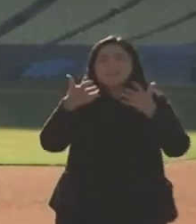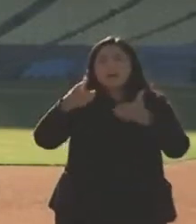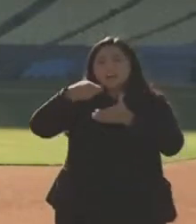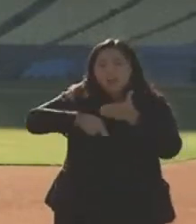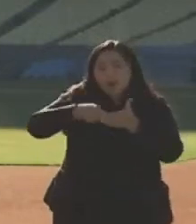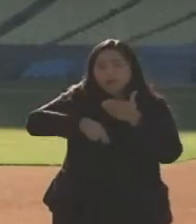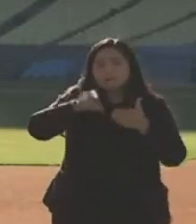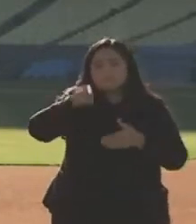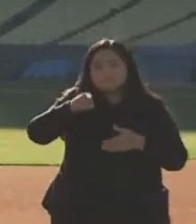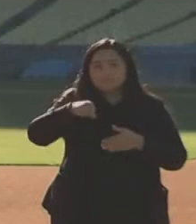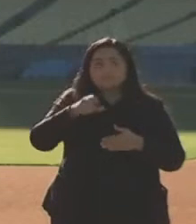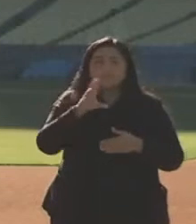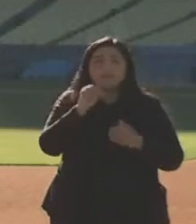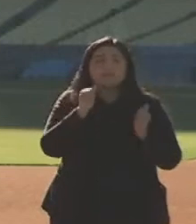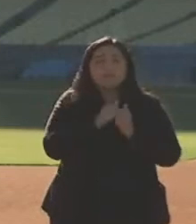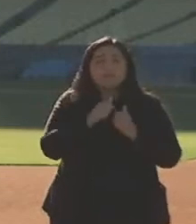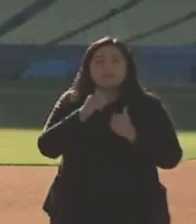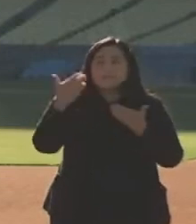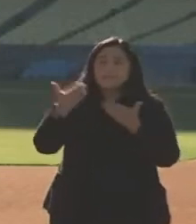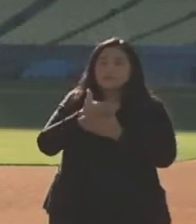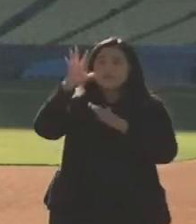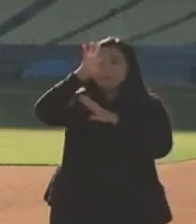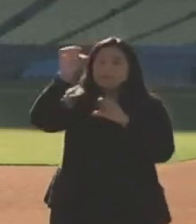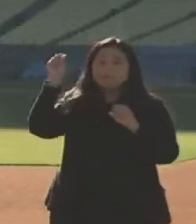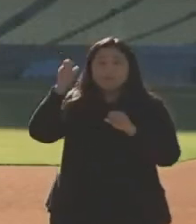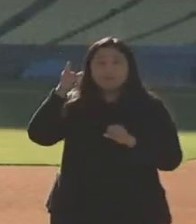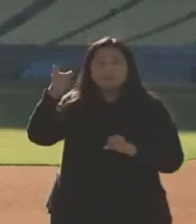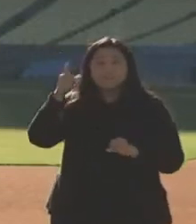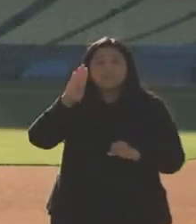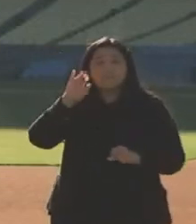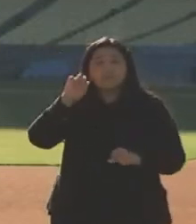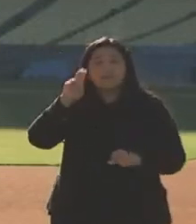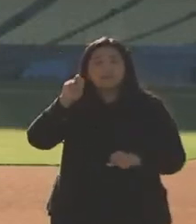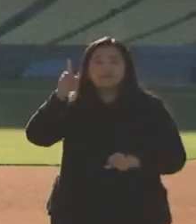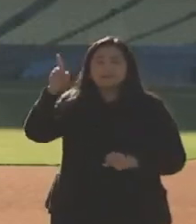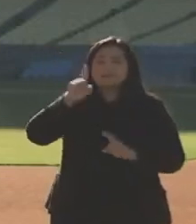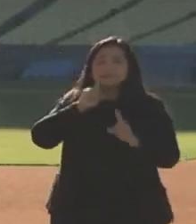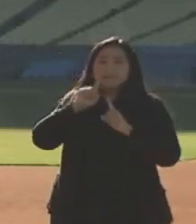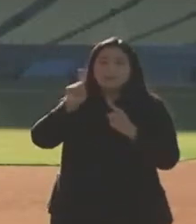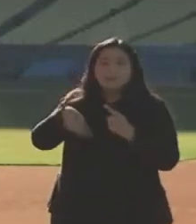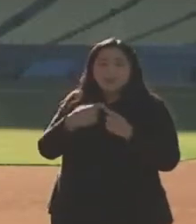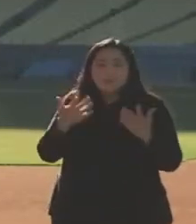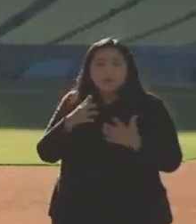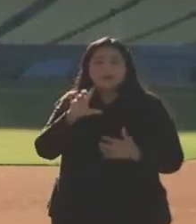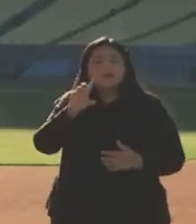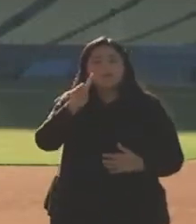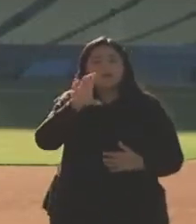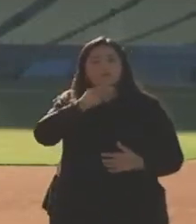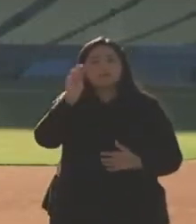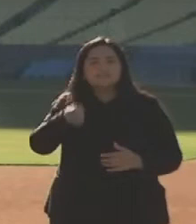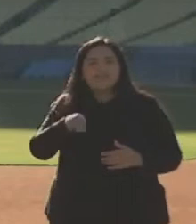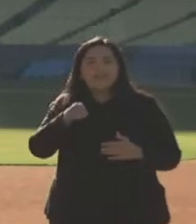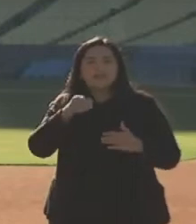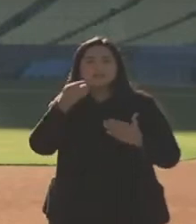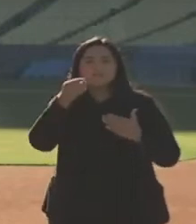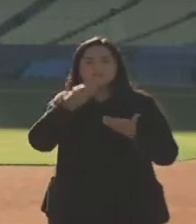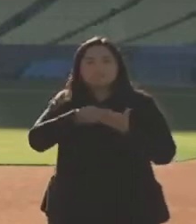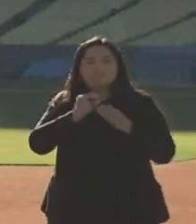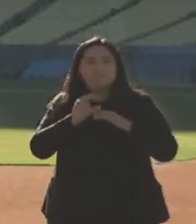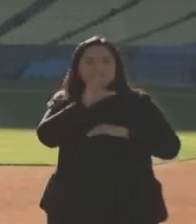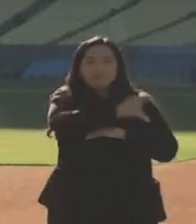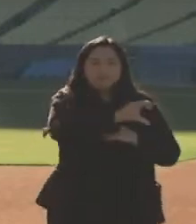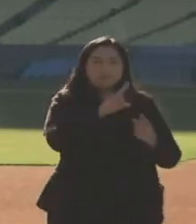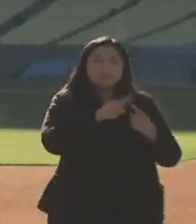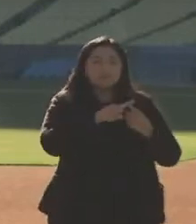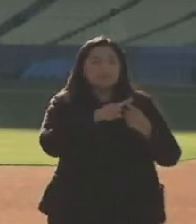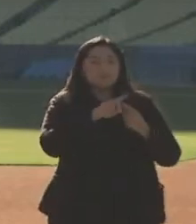with incoming administration. One of the things that the incoming administration is talking about is 100% FEMA reimbursement for folks like our National Guard at the